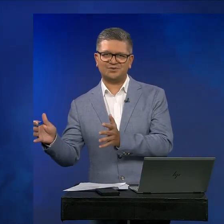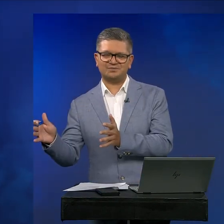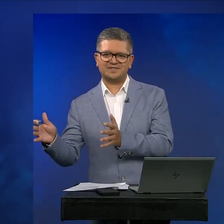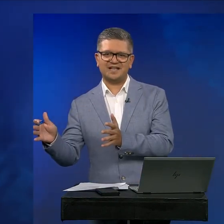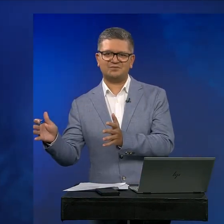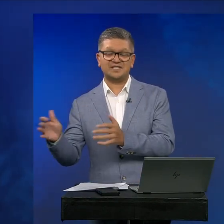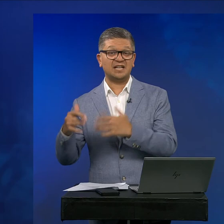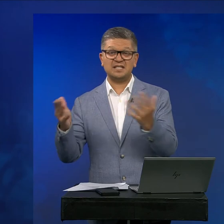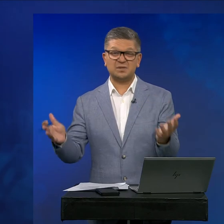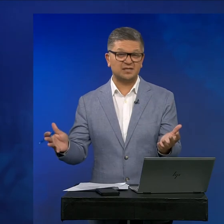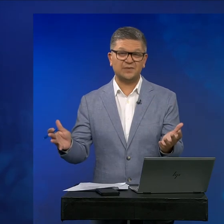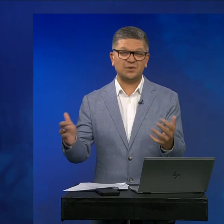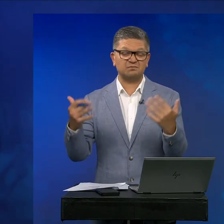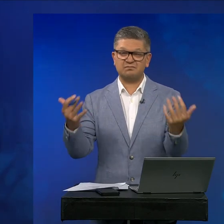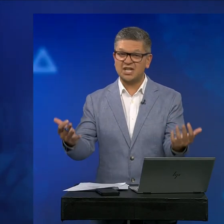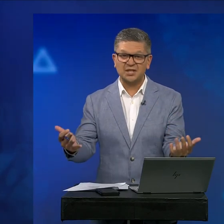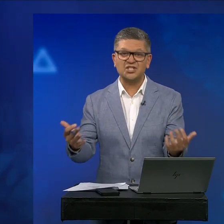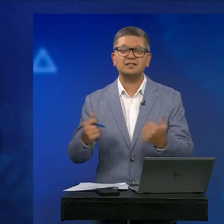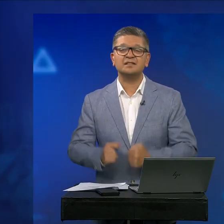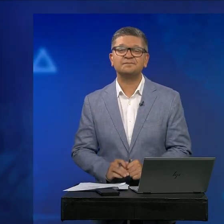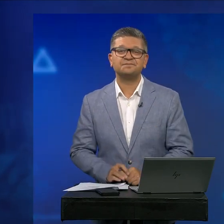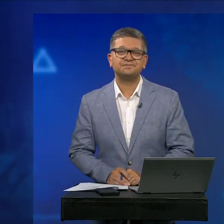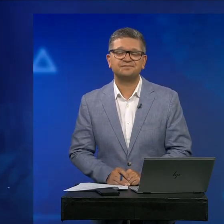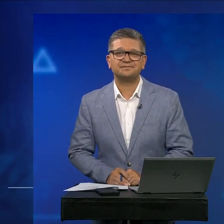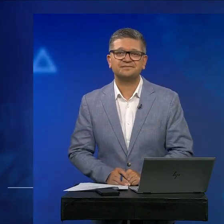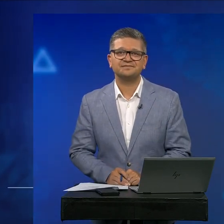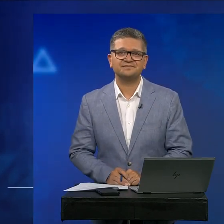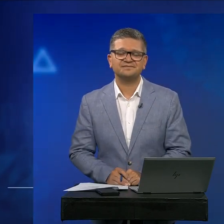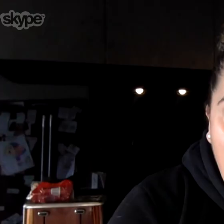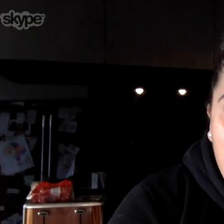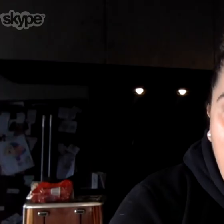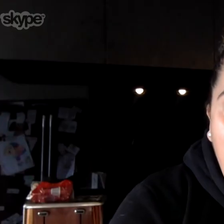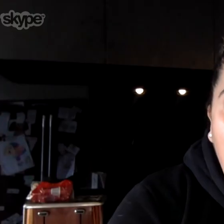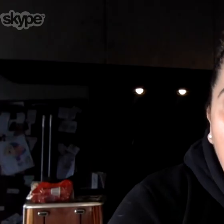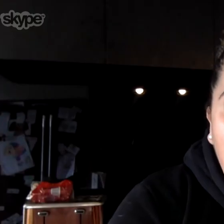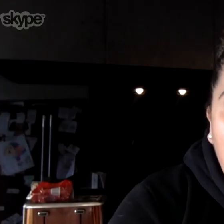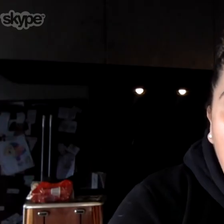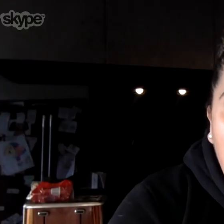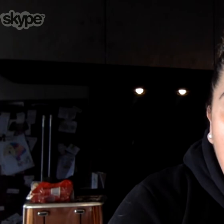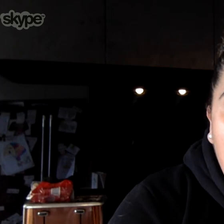classrooms? Was it easy? Was it difficult? Challenging? It was challenging.